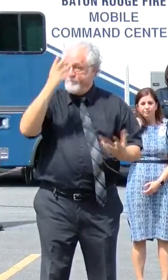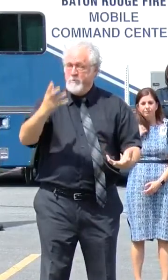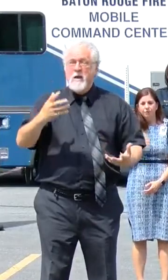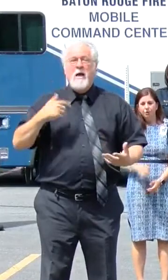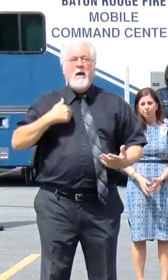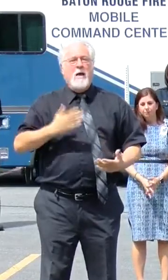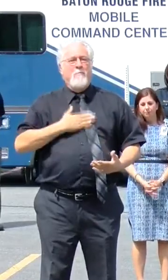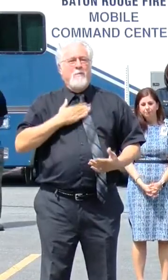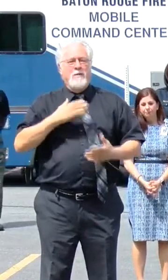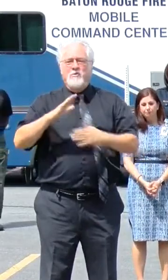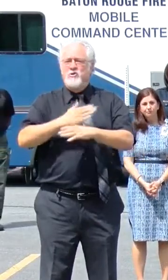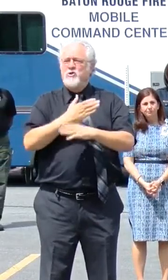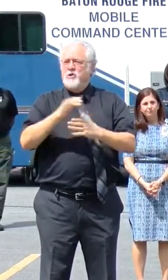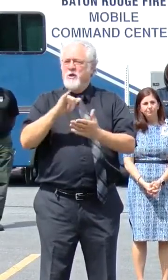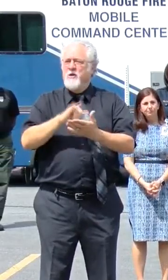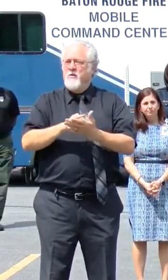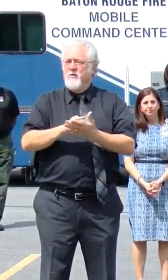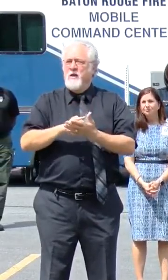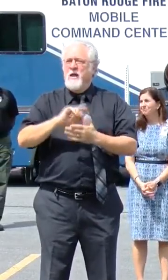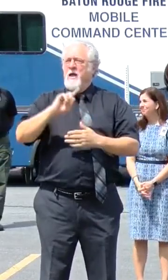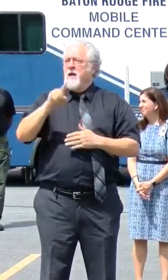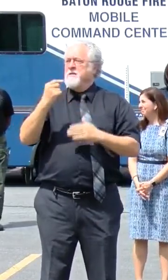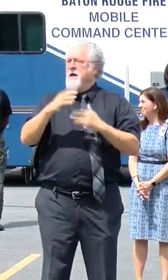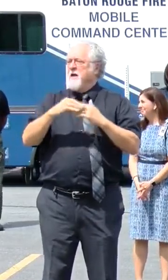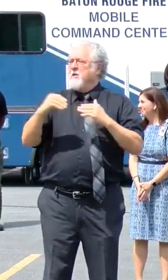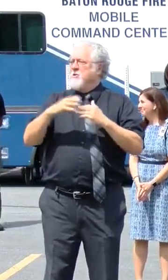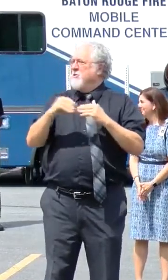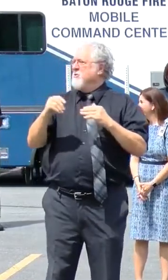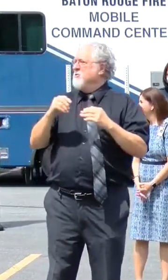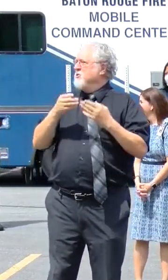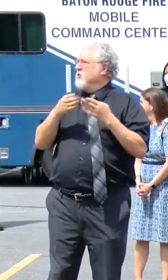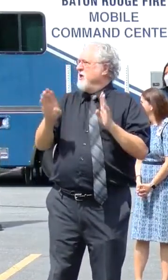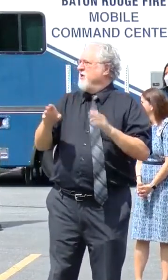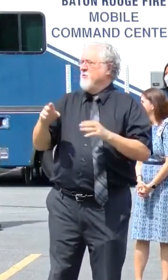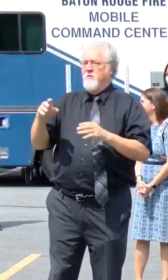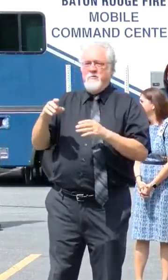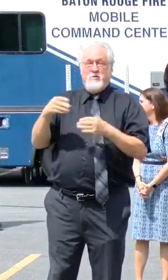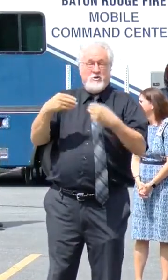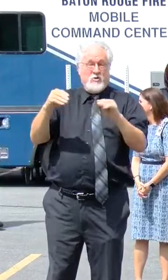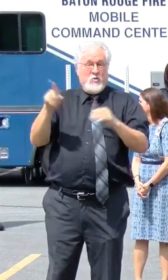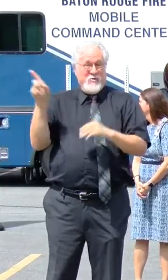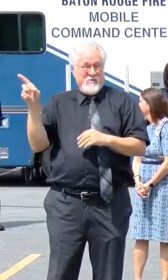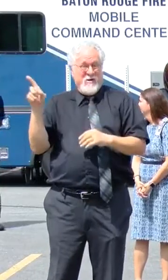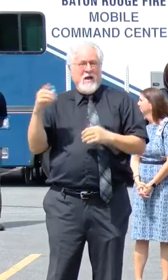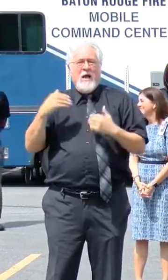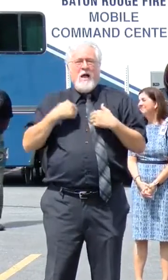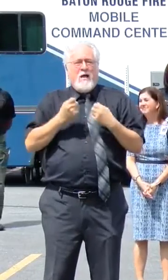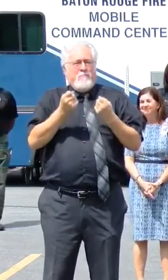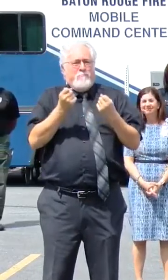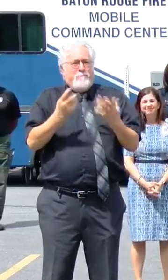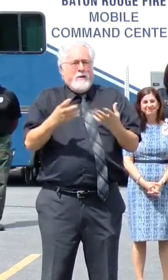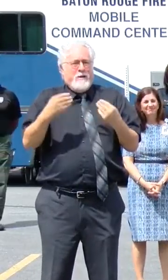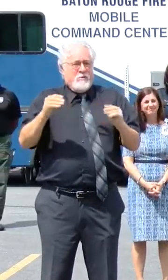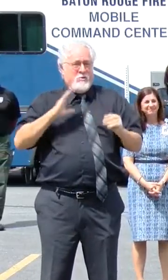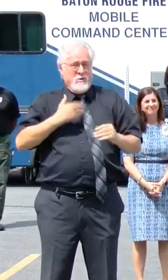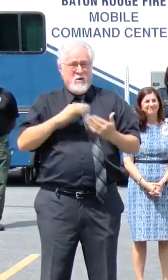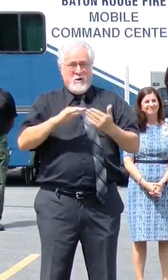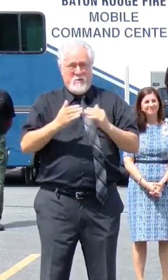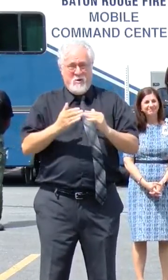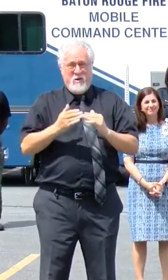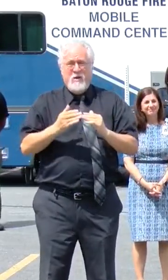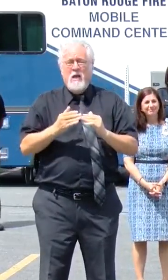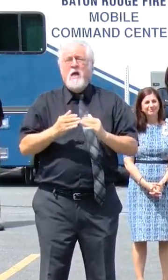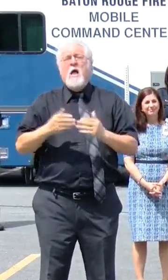pleased to share that the Dollar General right nearby here, which has numerous stores in our community,